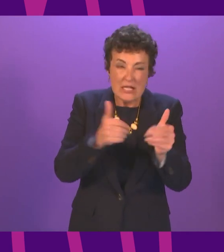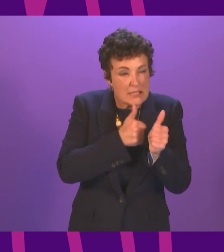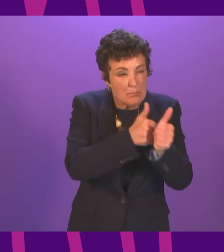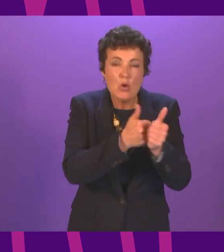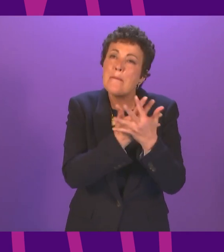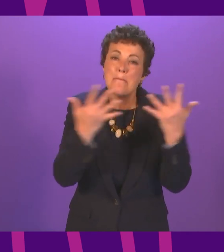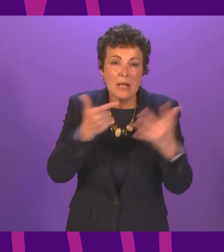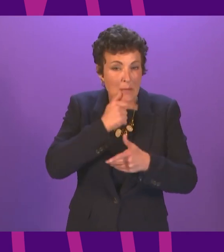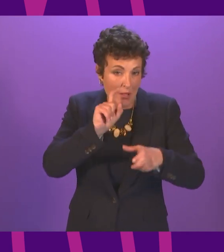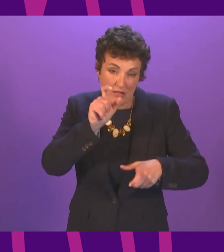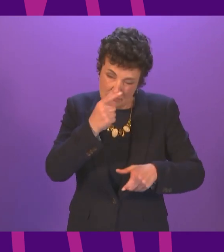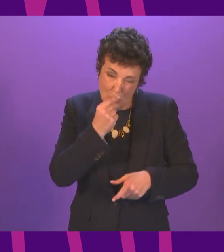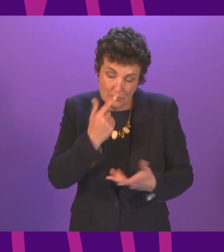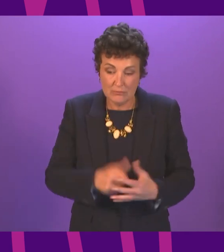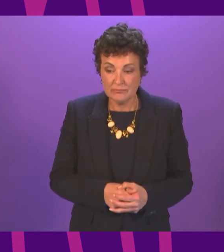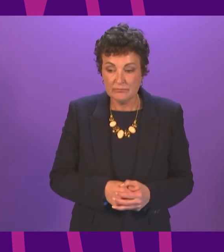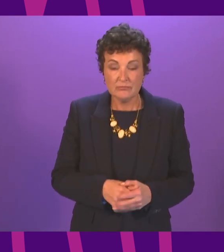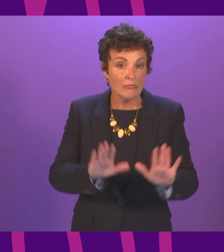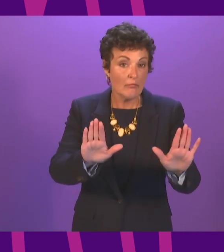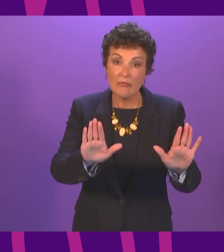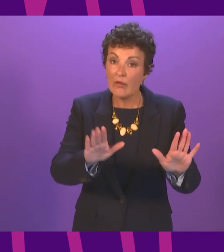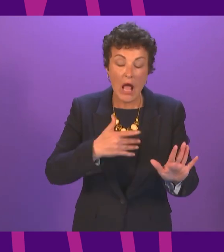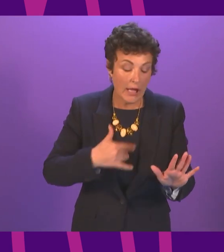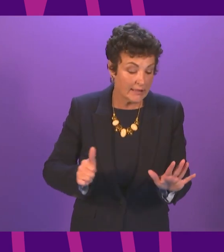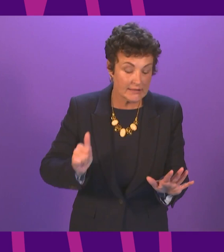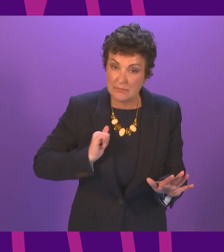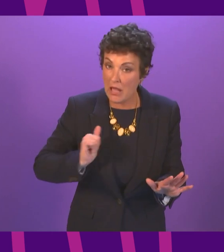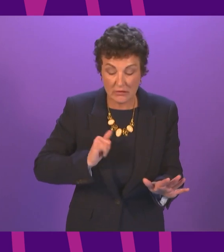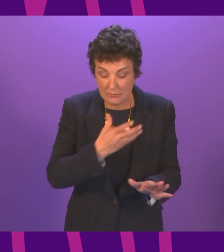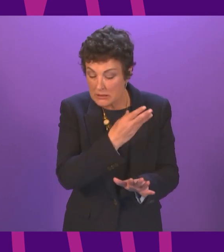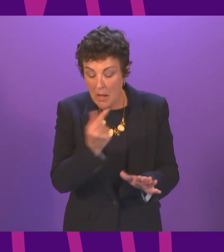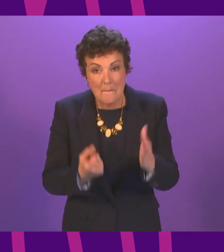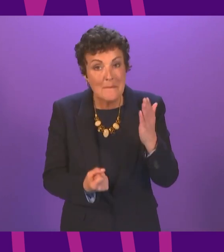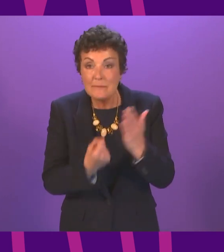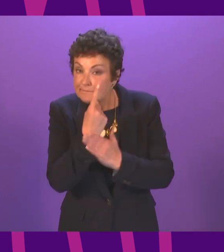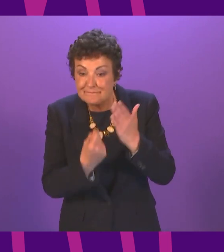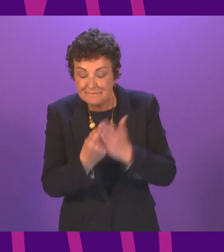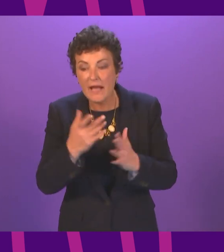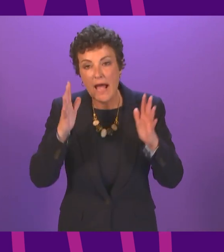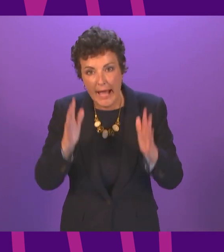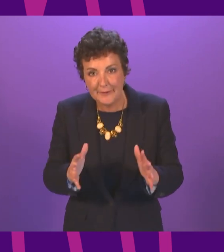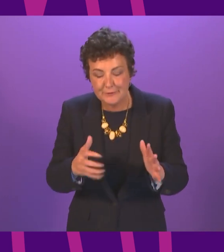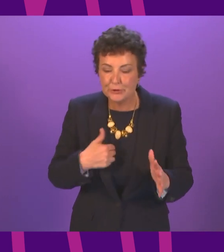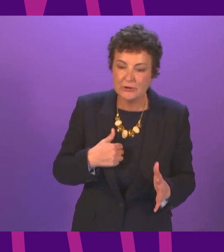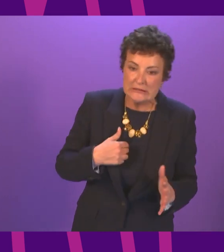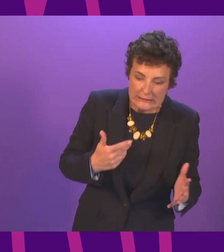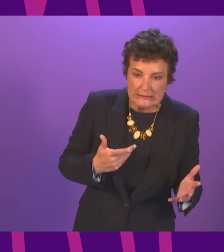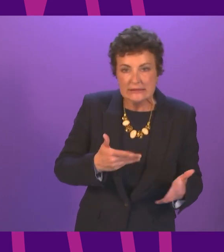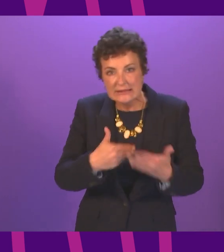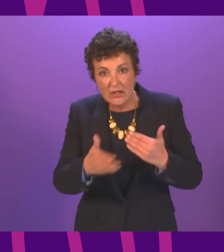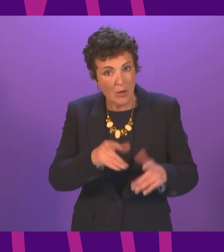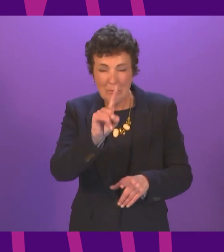can be. There will, of course, be many issues for us to confront, but the more that we can do that in open, honest